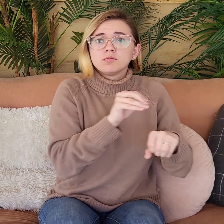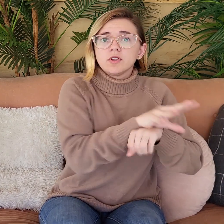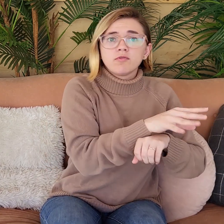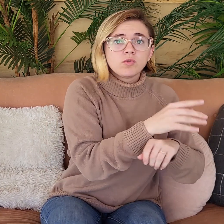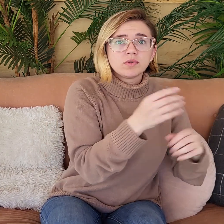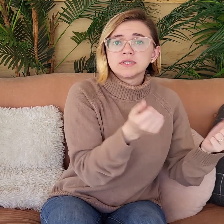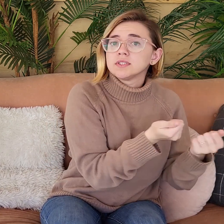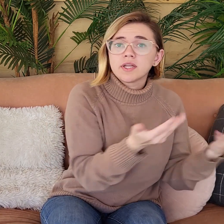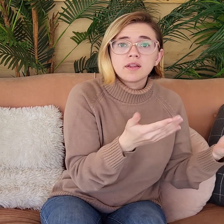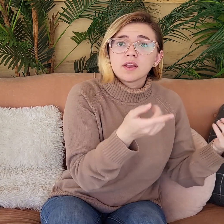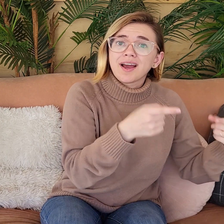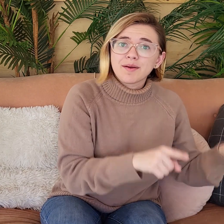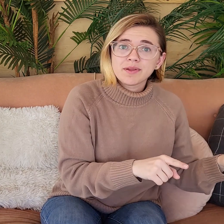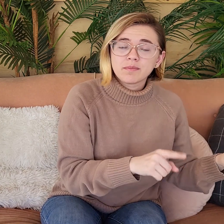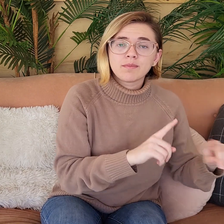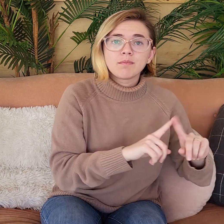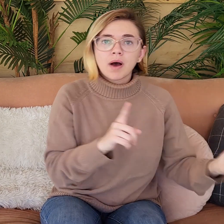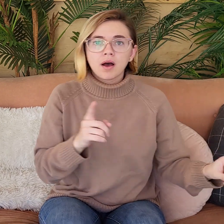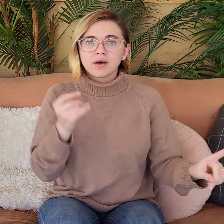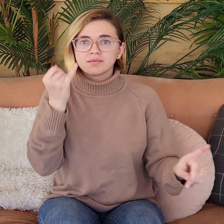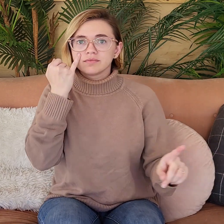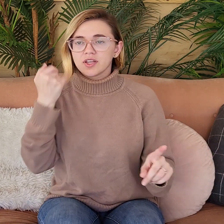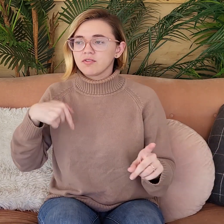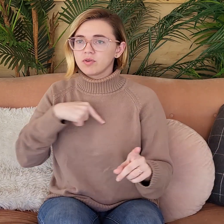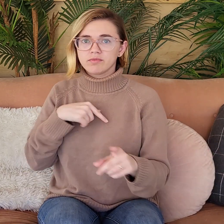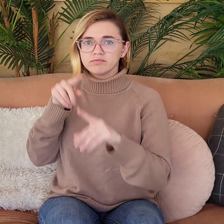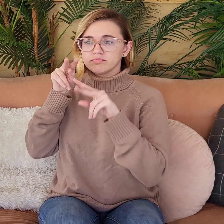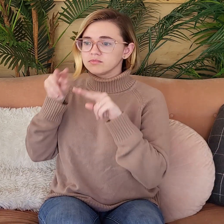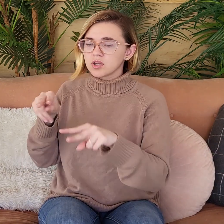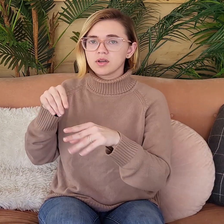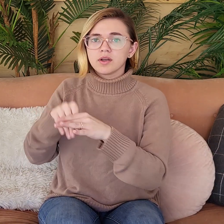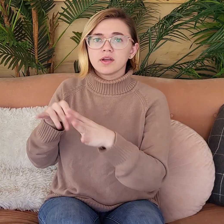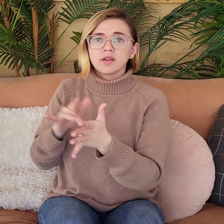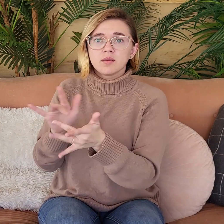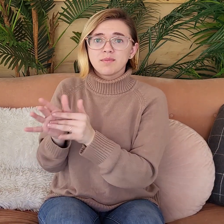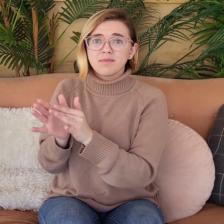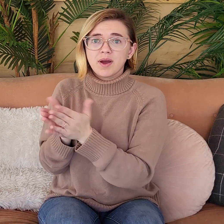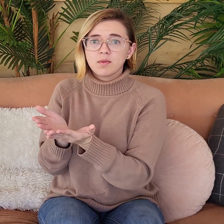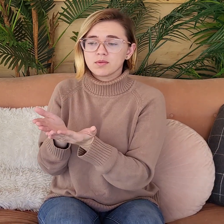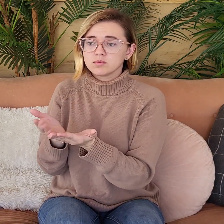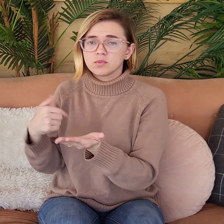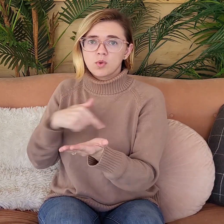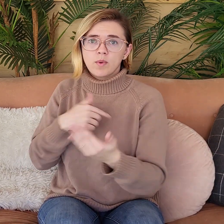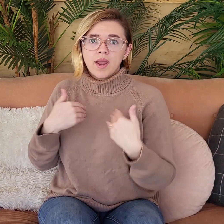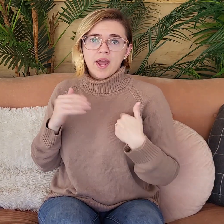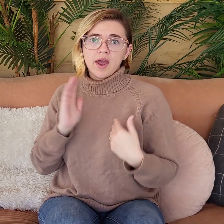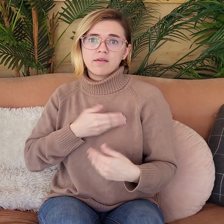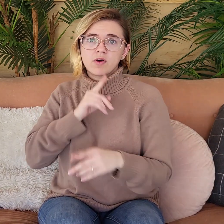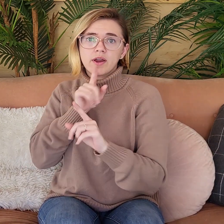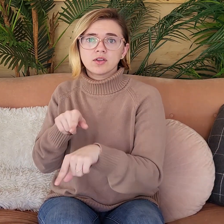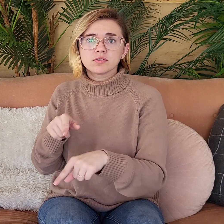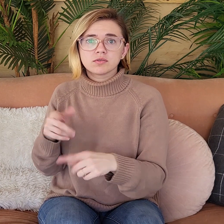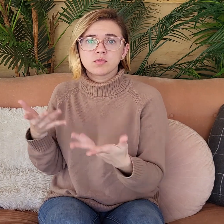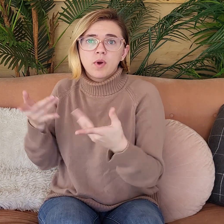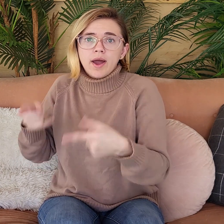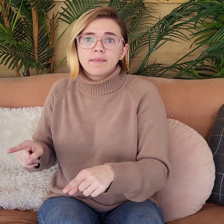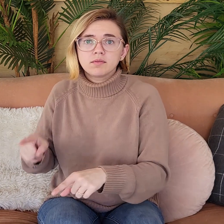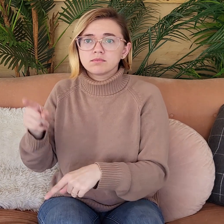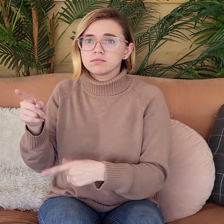Nothing can cause anything to happen. But if we look in the Bible, we have our answer to